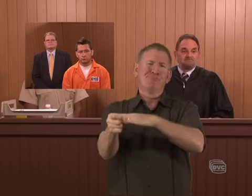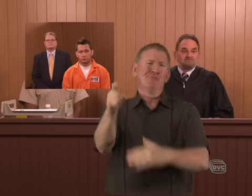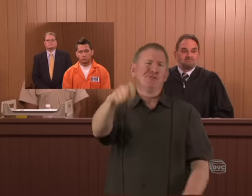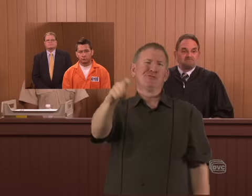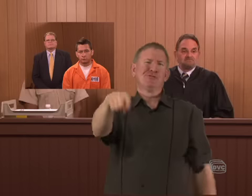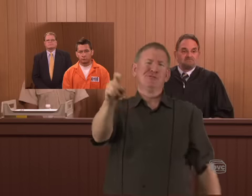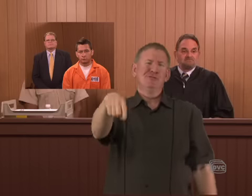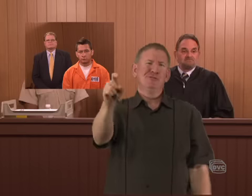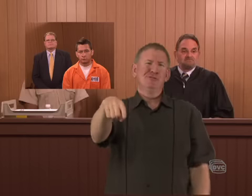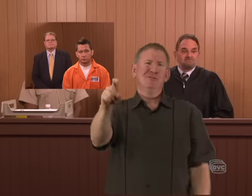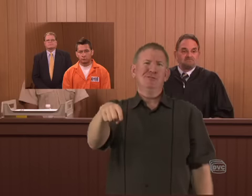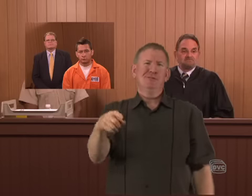right away.